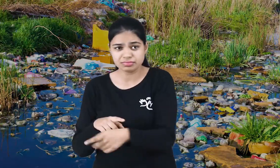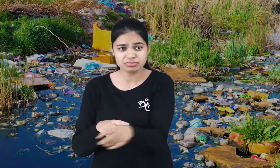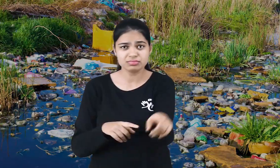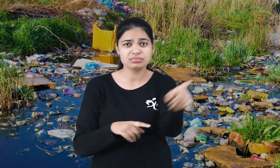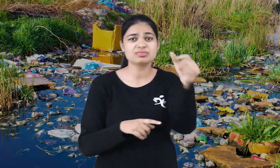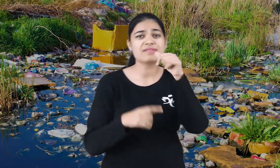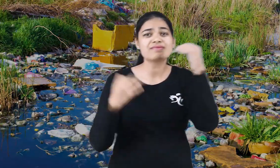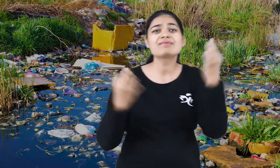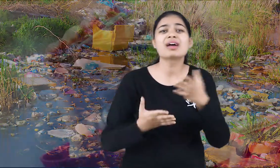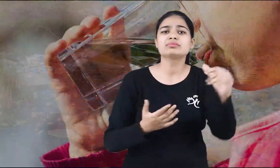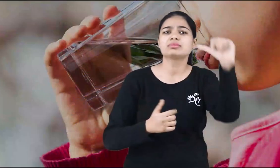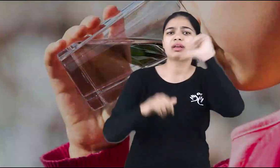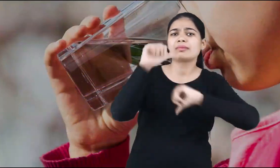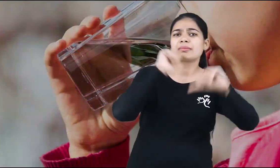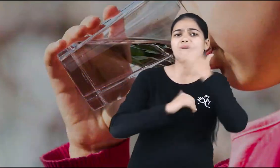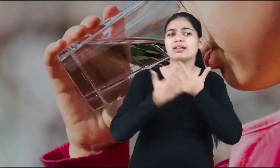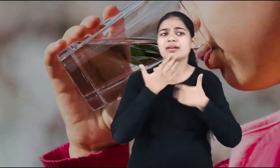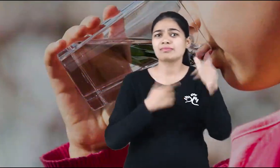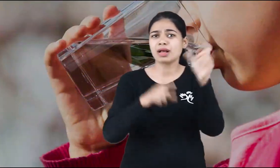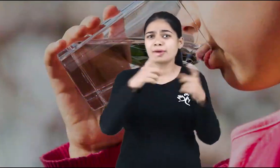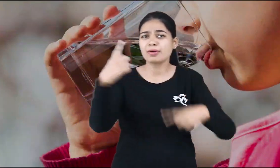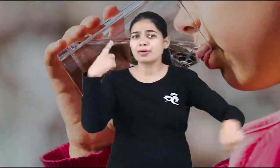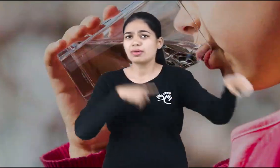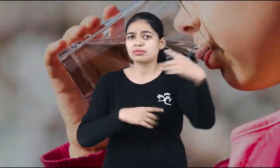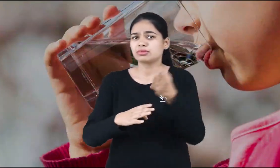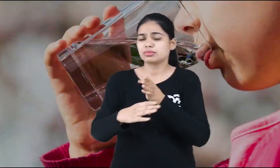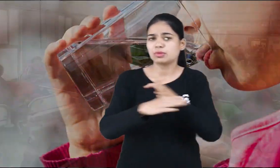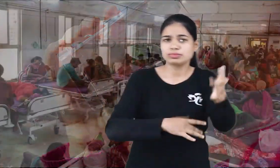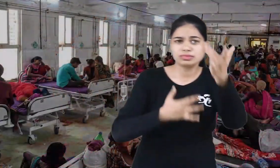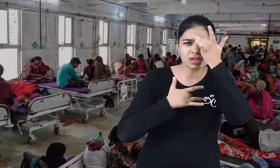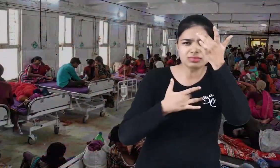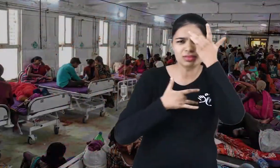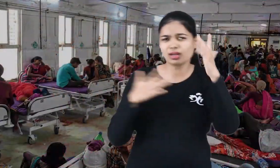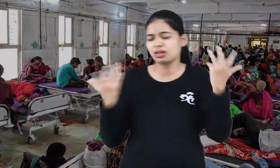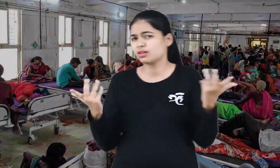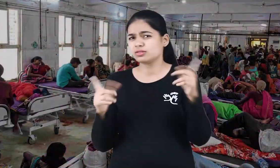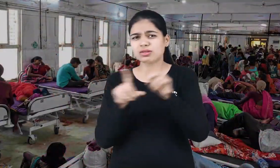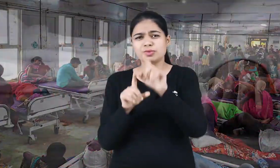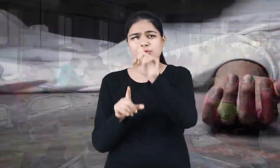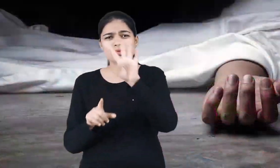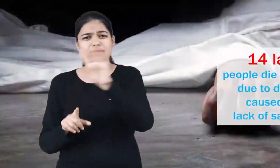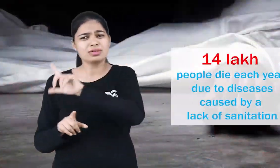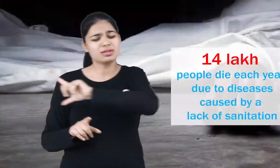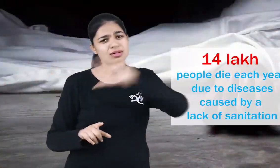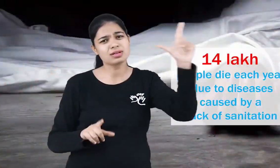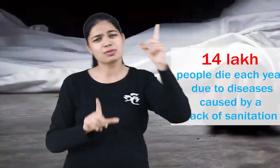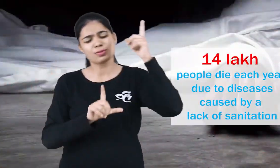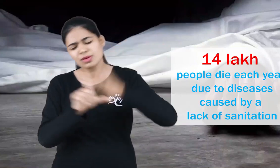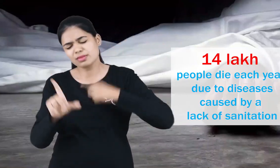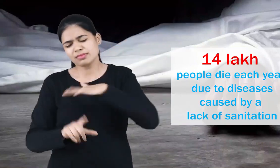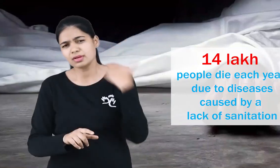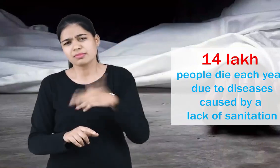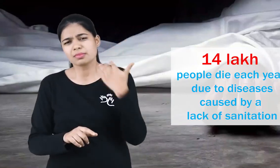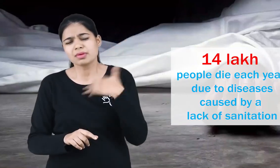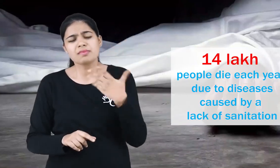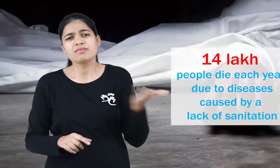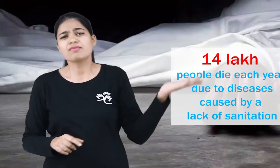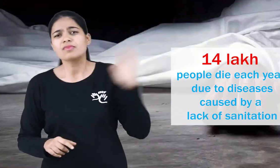to dangerous illnesses throughout history. Over 14 lakh people died each year due to the lack of sanitized water. Around 25% of the